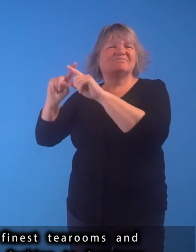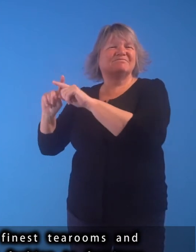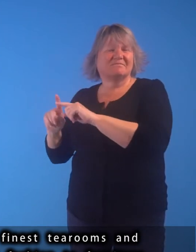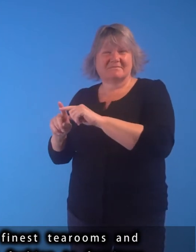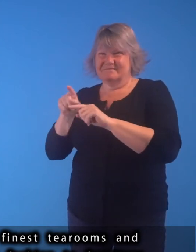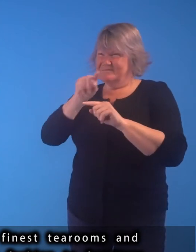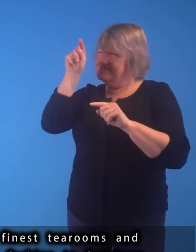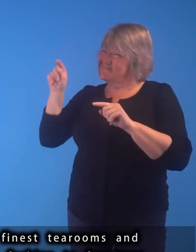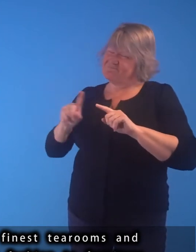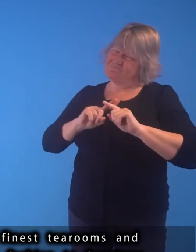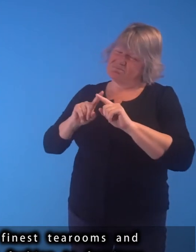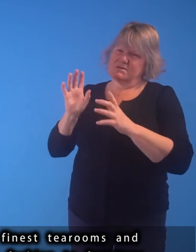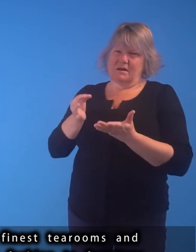fashion, to furniture.